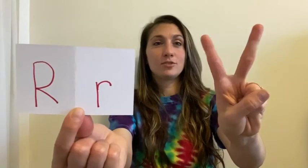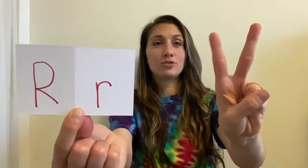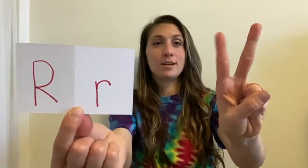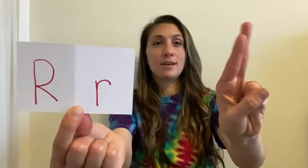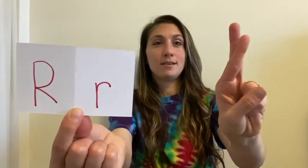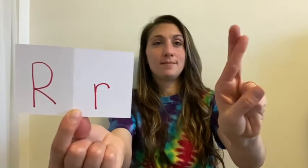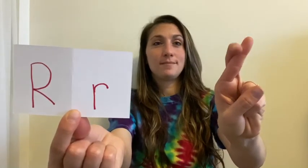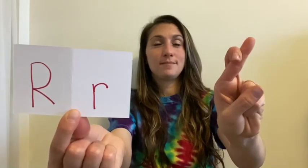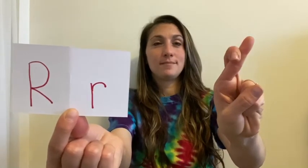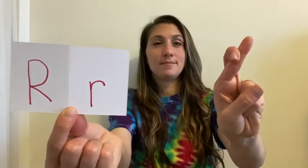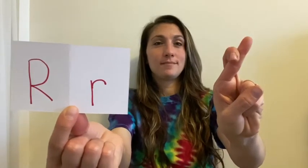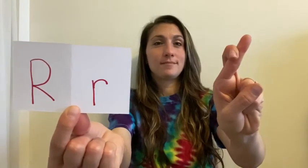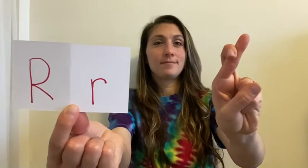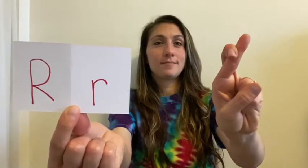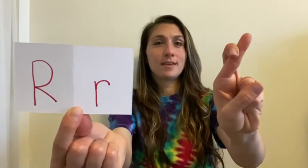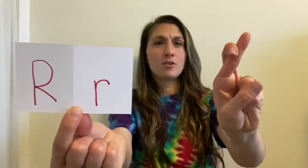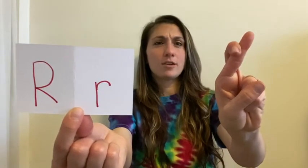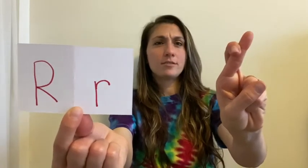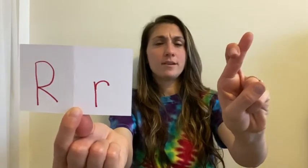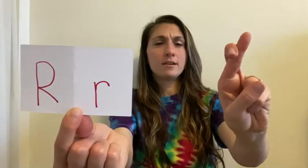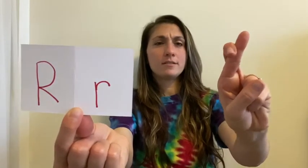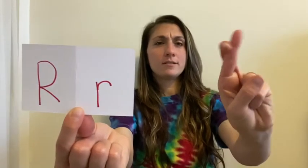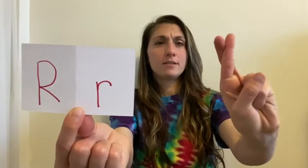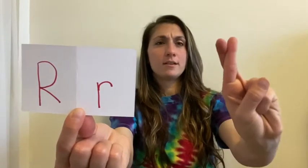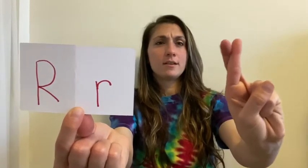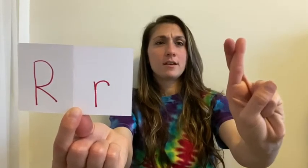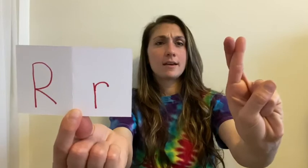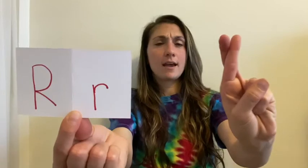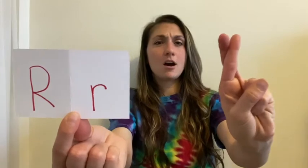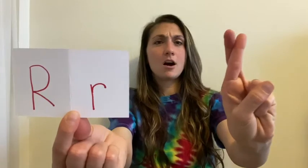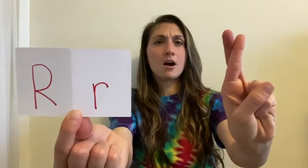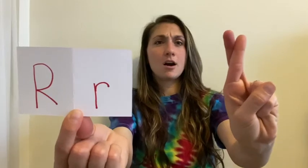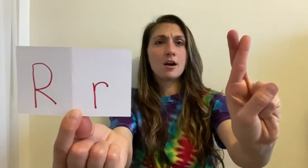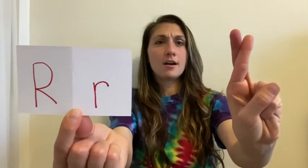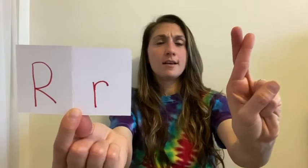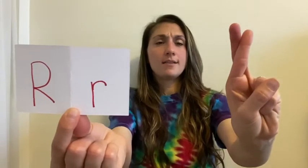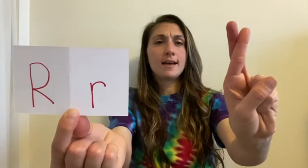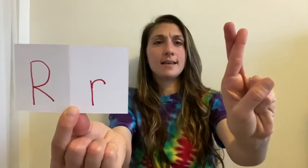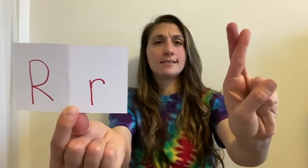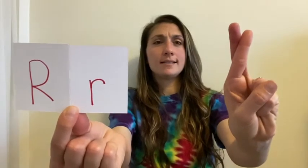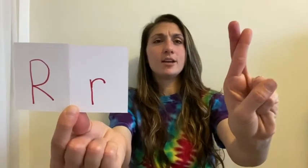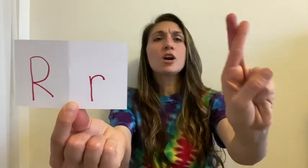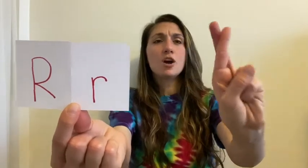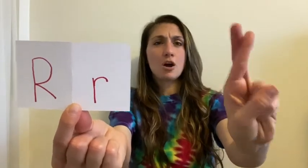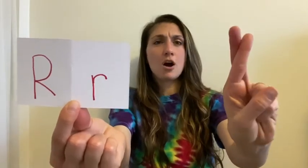tricky. Can you cross your fingers? Okay, R. That is the letter R.